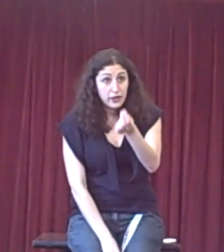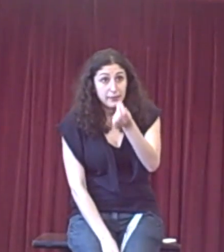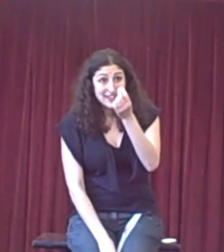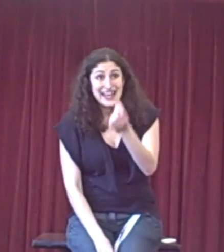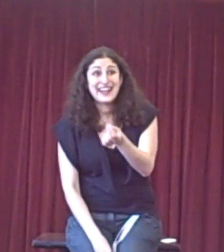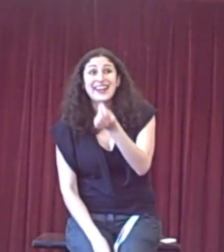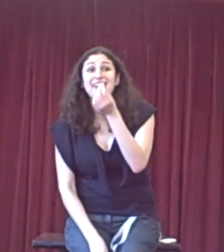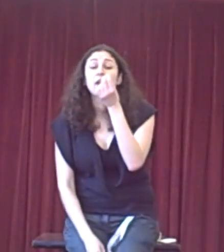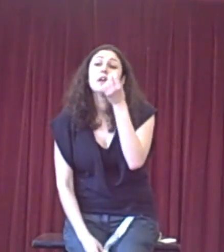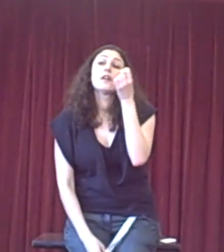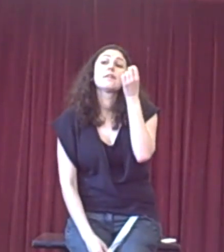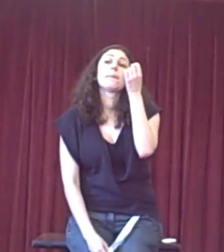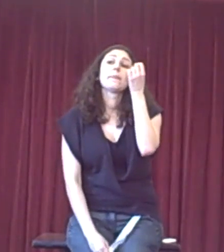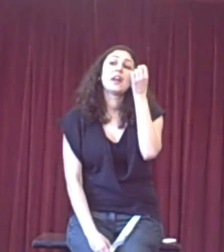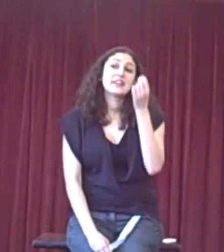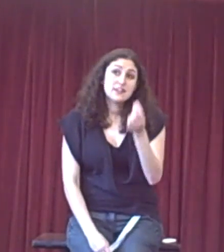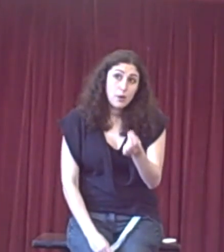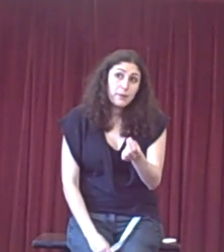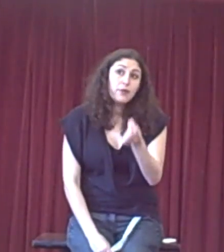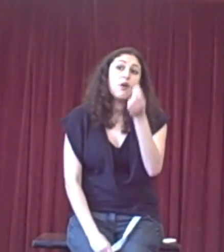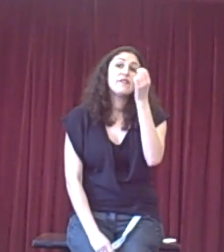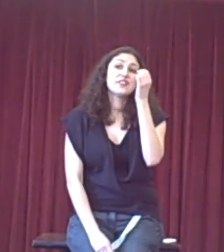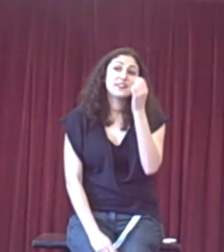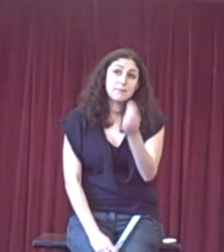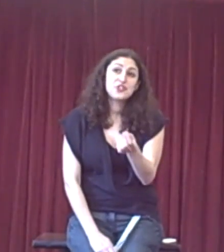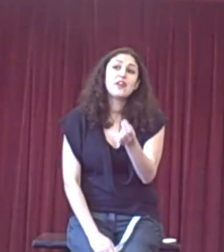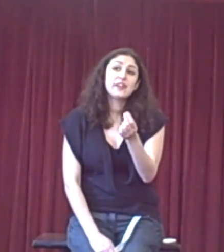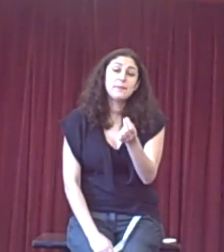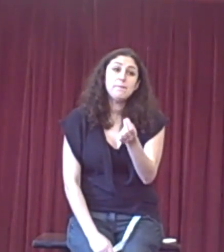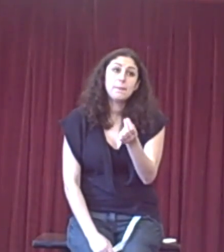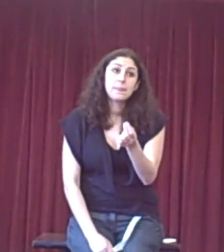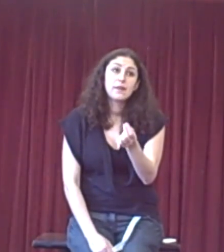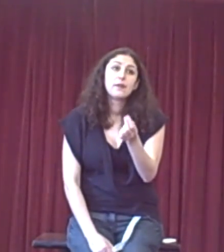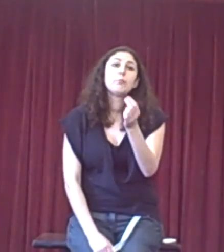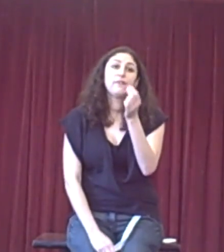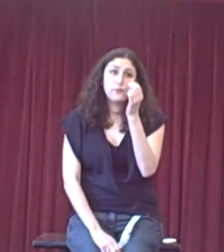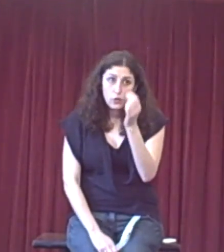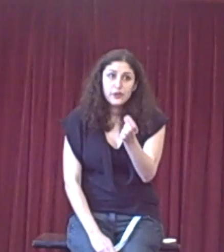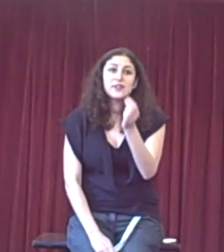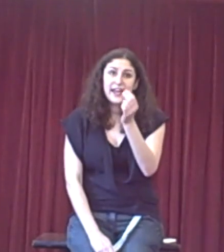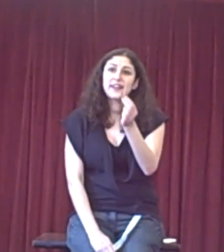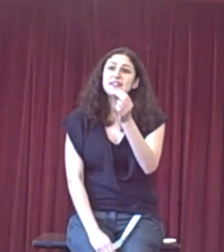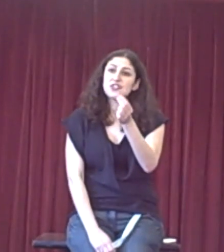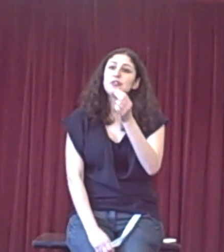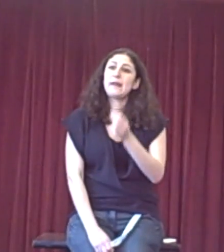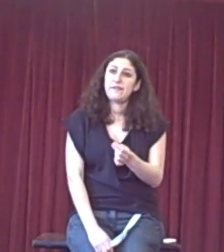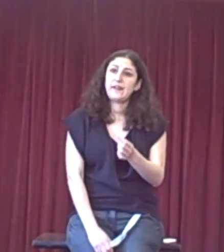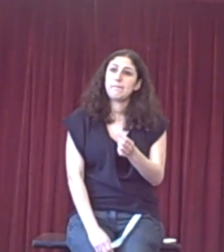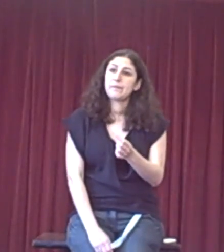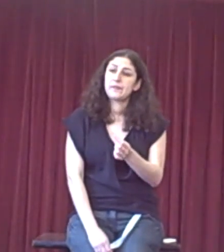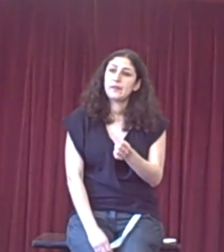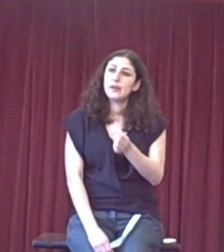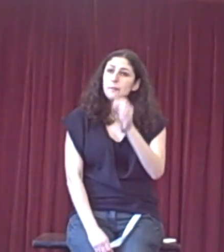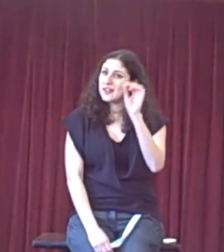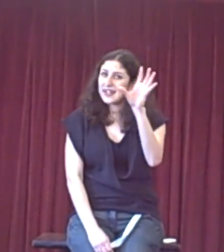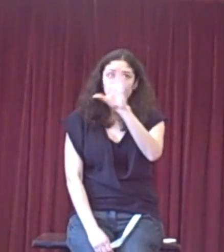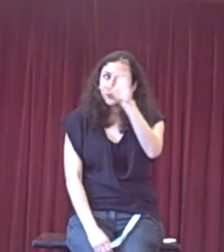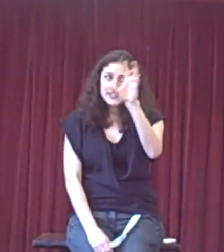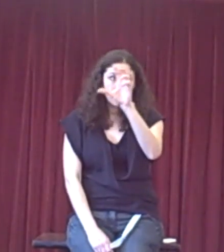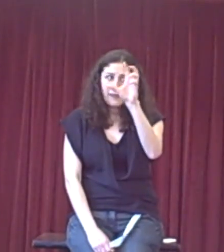up attacking an example of an assumption argument before you attack an additional benefit. Because again, what we said about